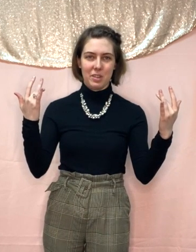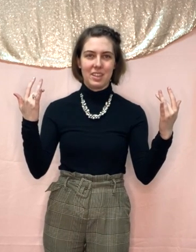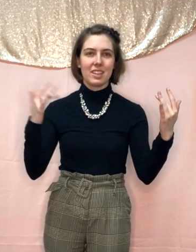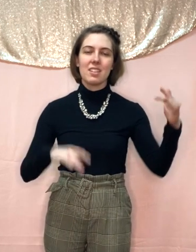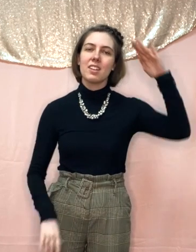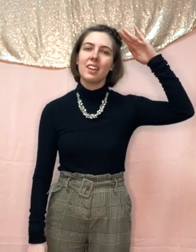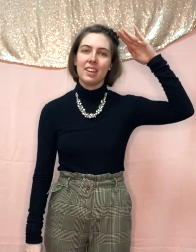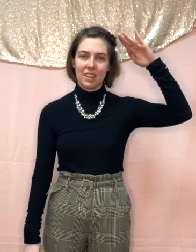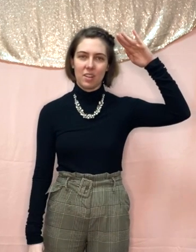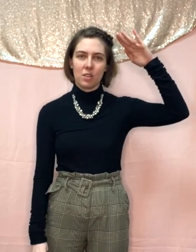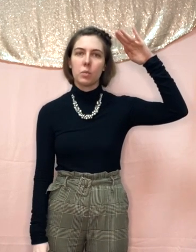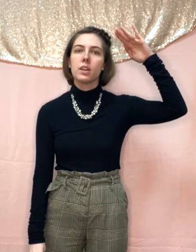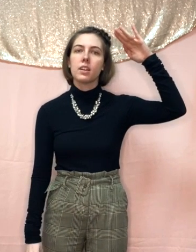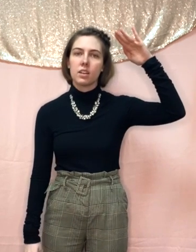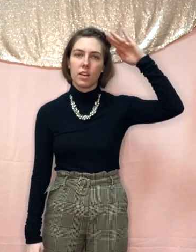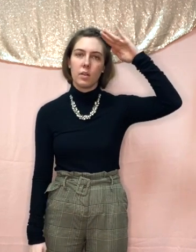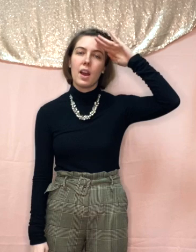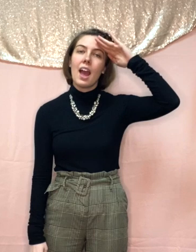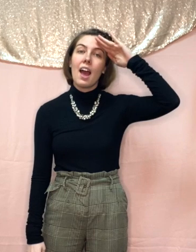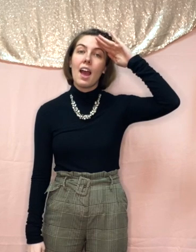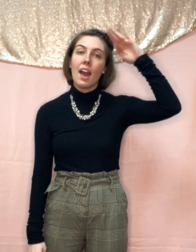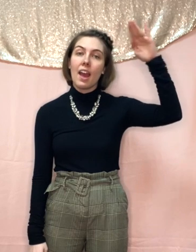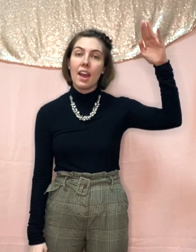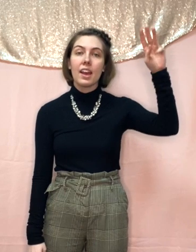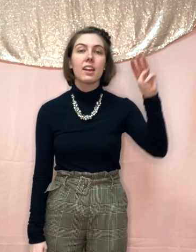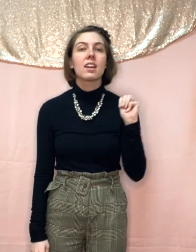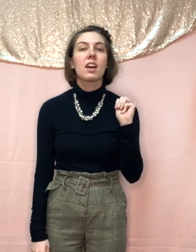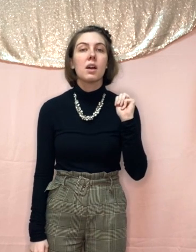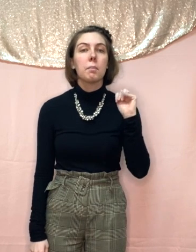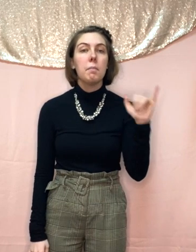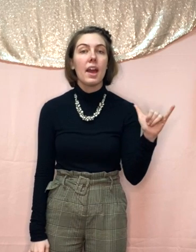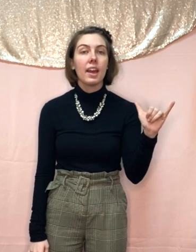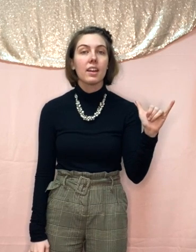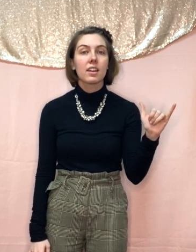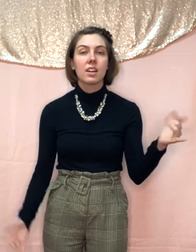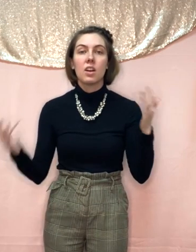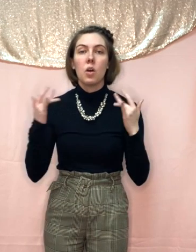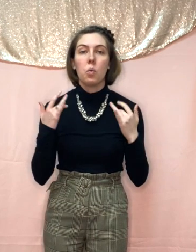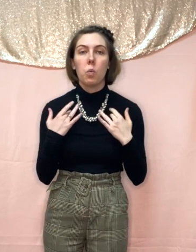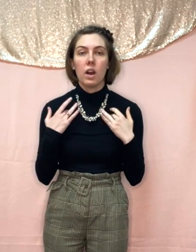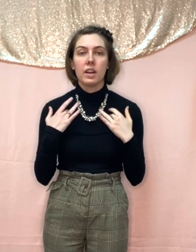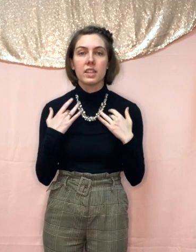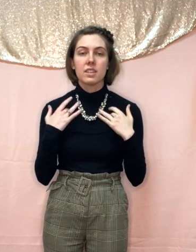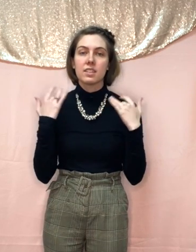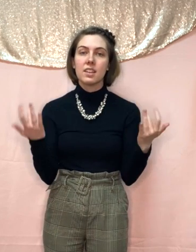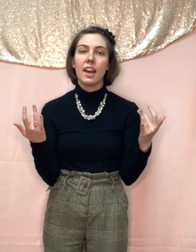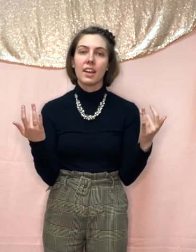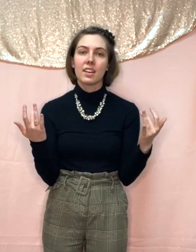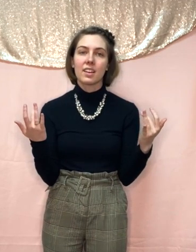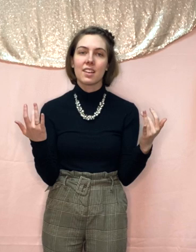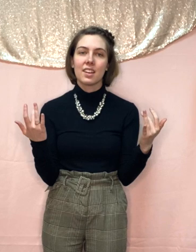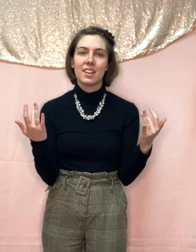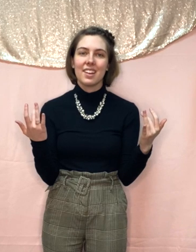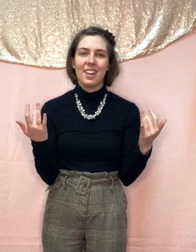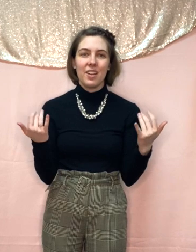Put it together. Here we go. Hey, May, what do you say?